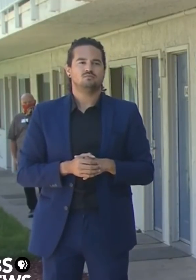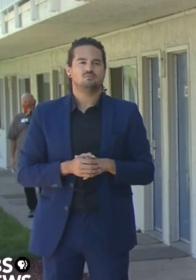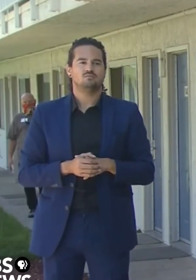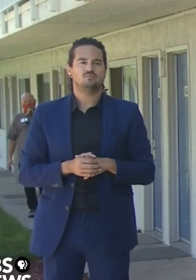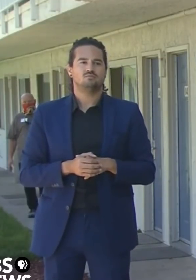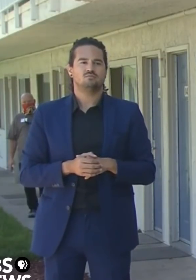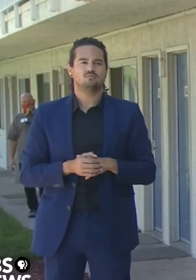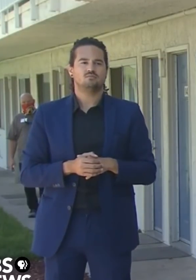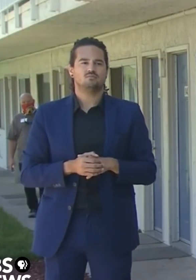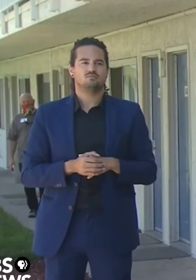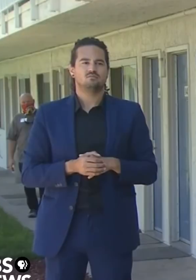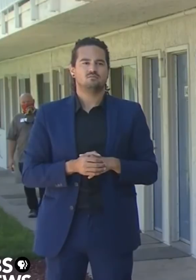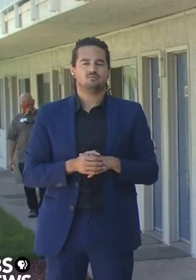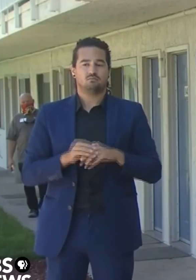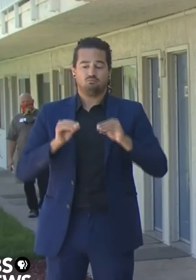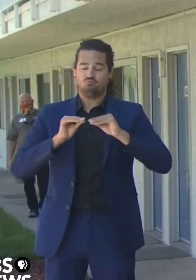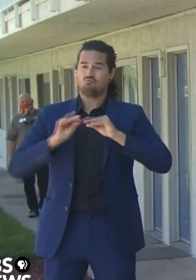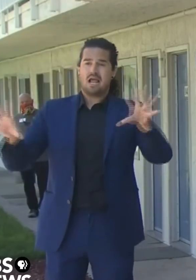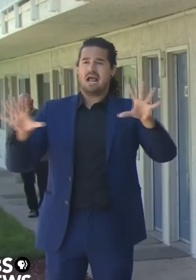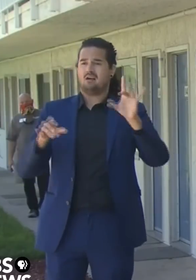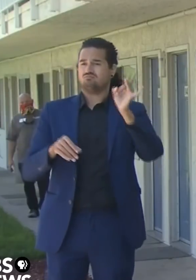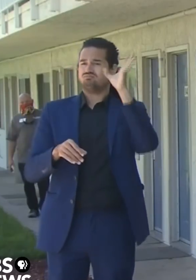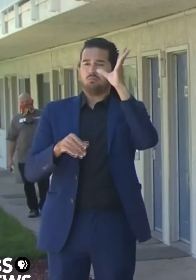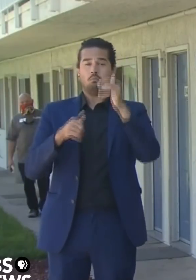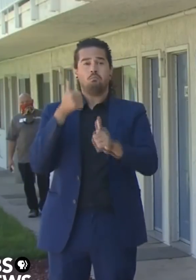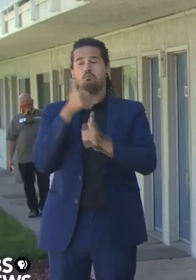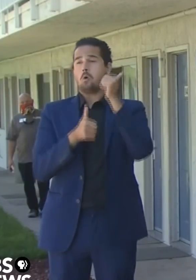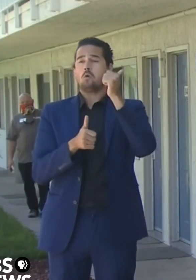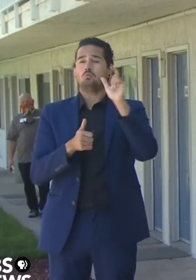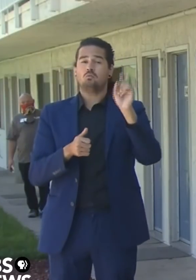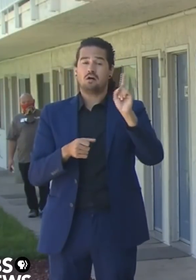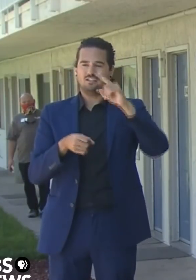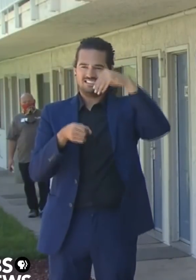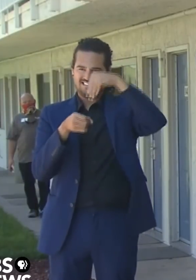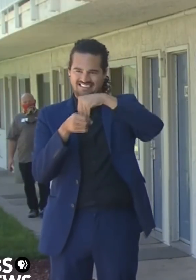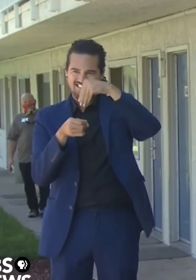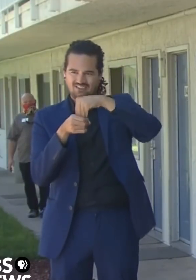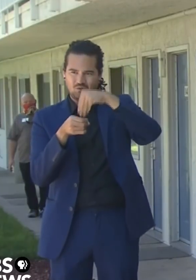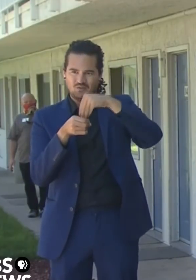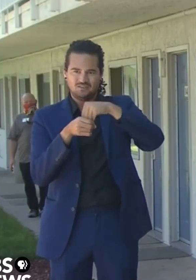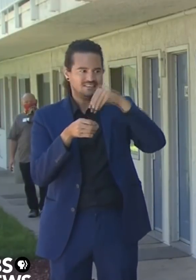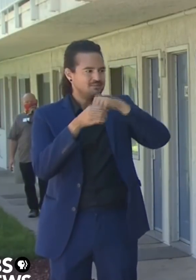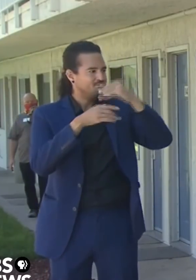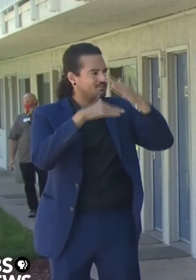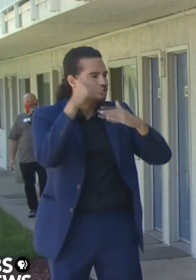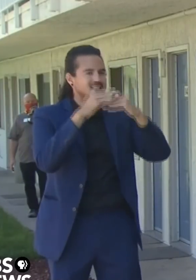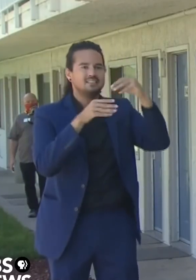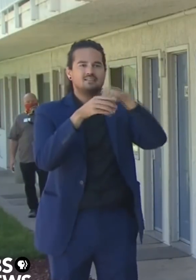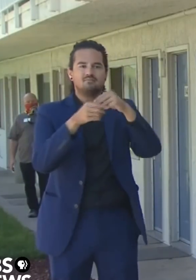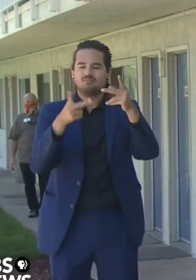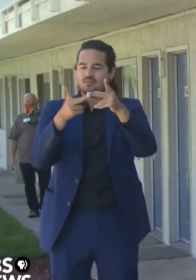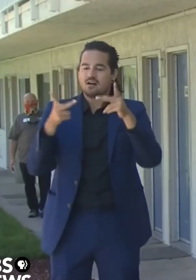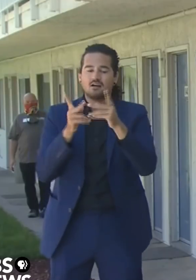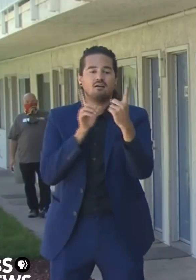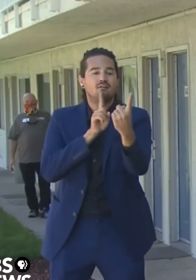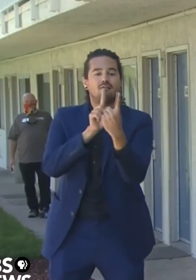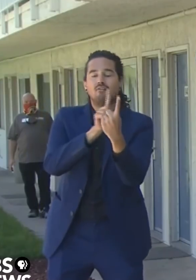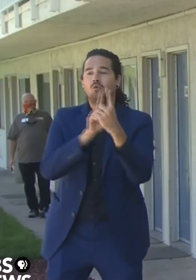probable than in outdoor settings. And so we'll be looking at a lot of the current